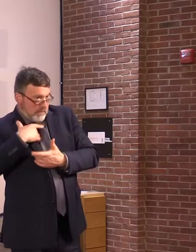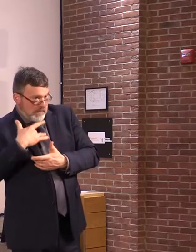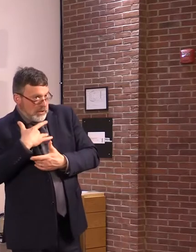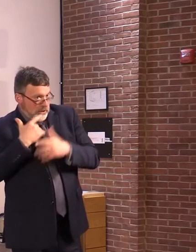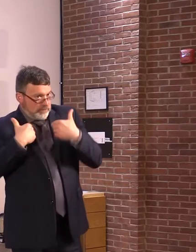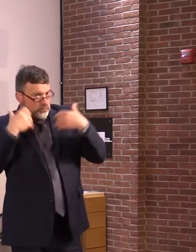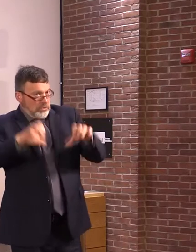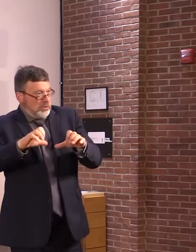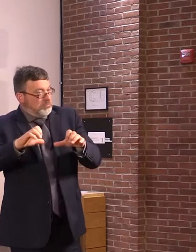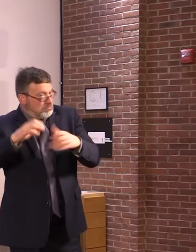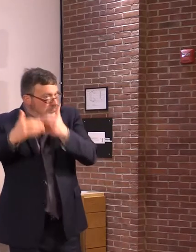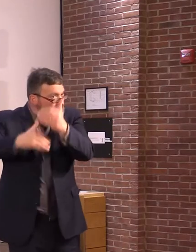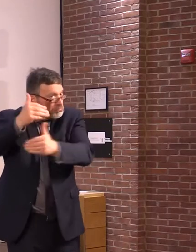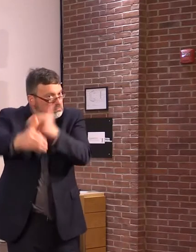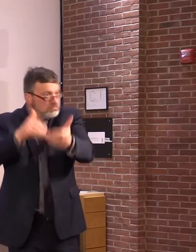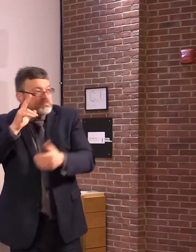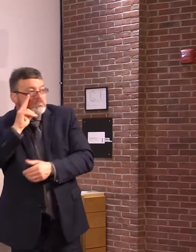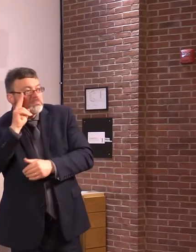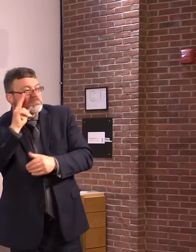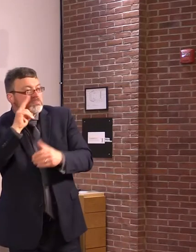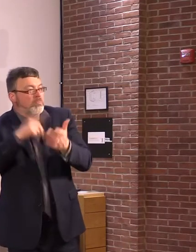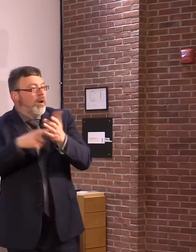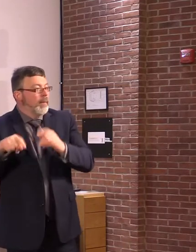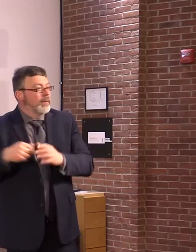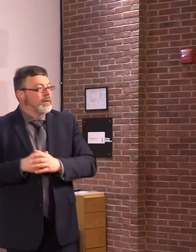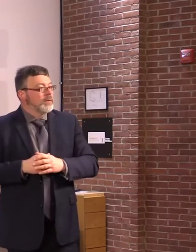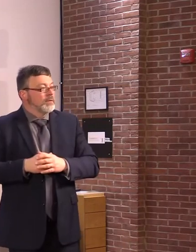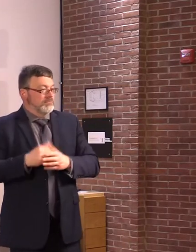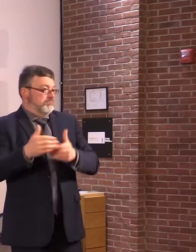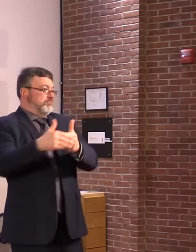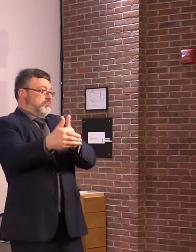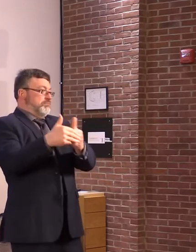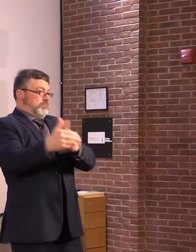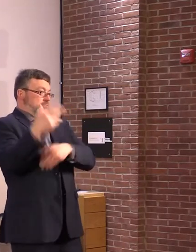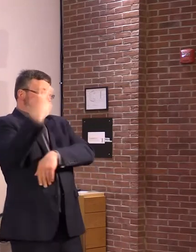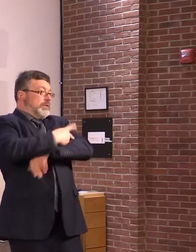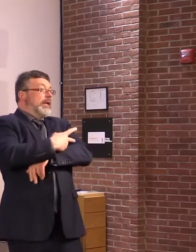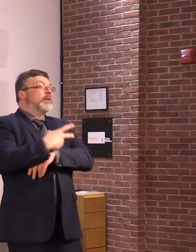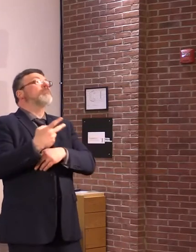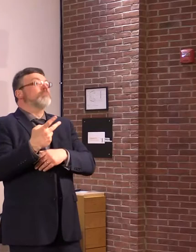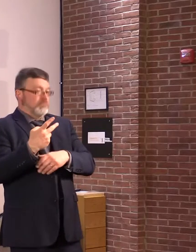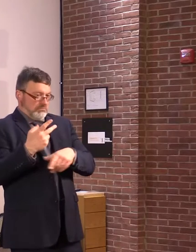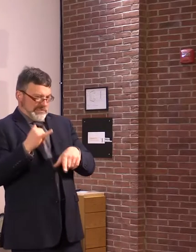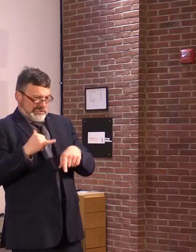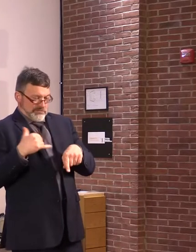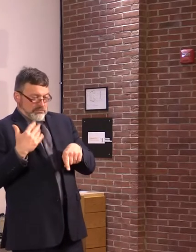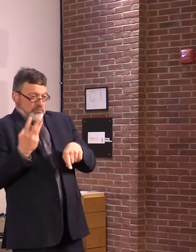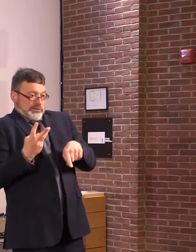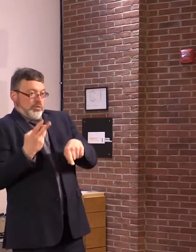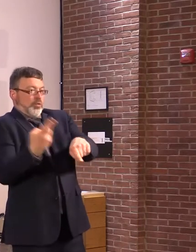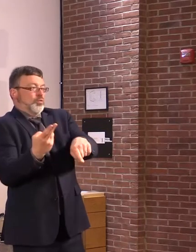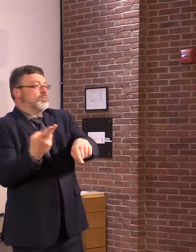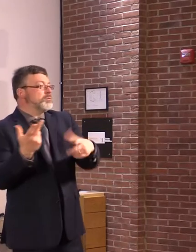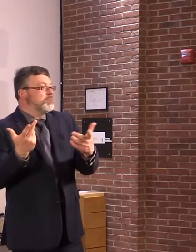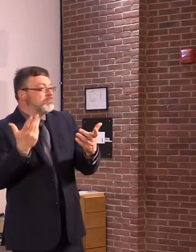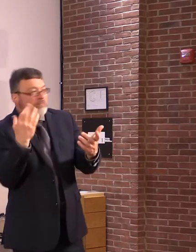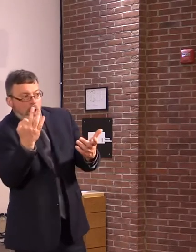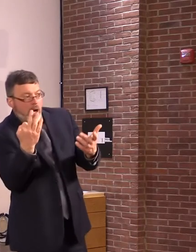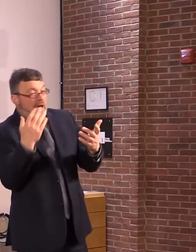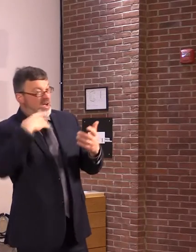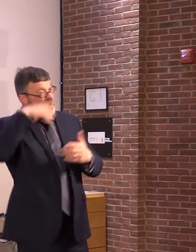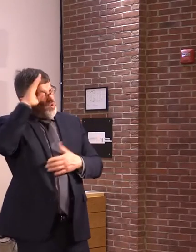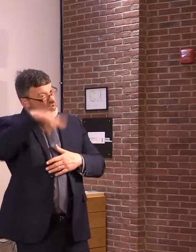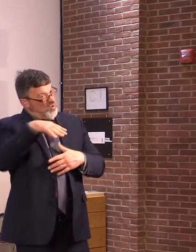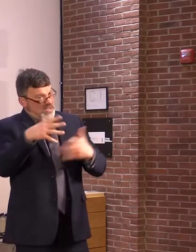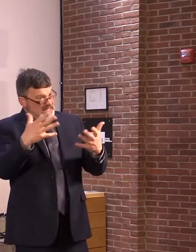I think we'll know a lot more, obviously, in the next two days. It looks like they're trying to adjourn this week. They are. Here's a curveball,